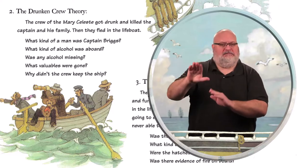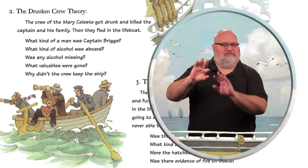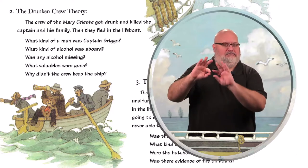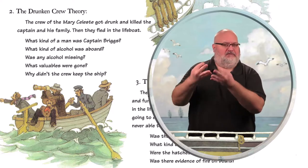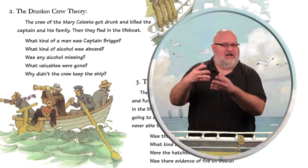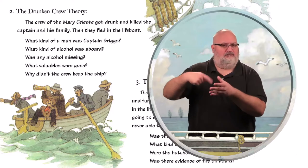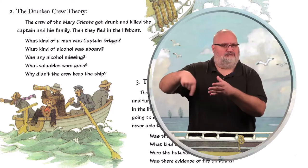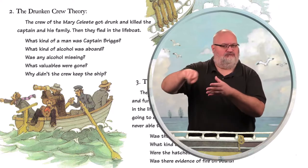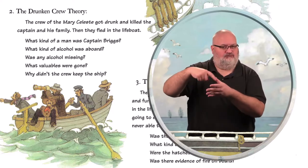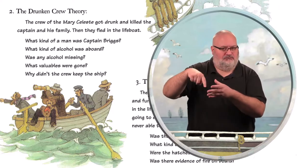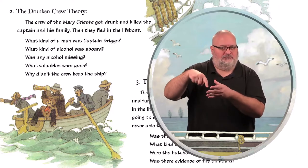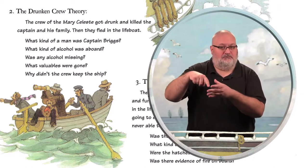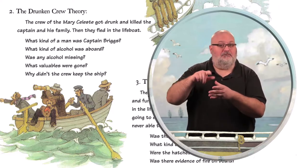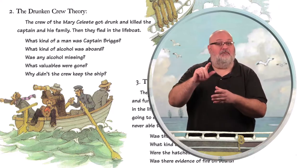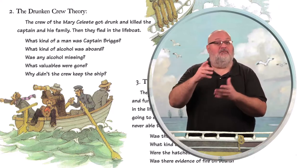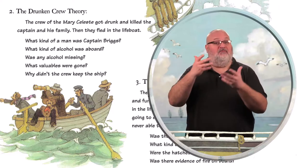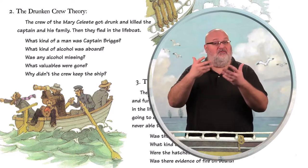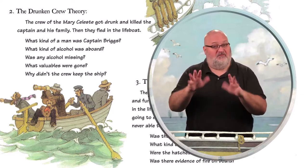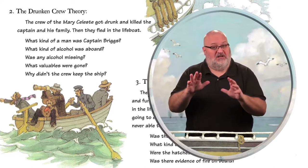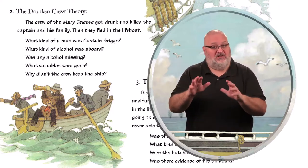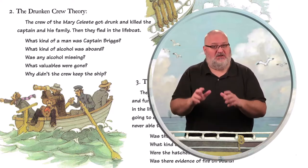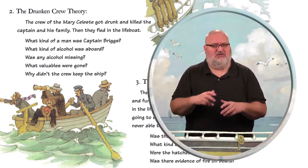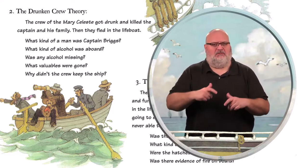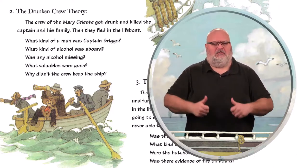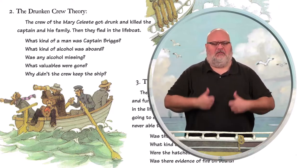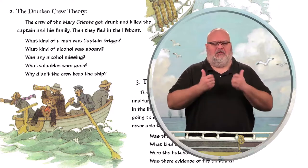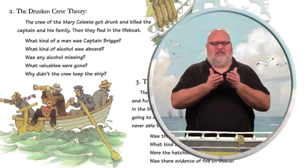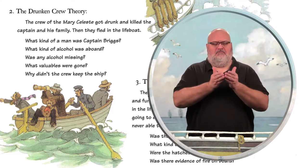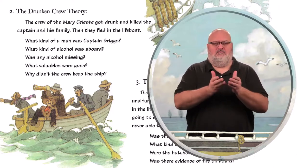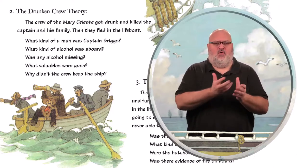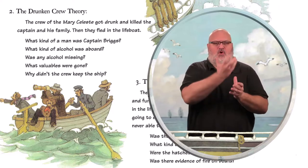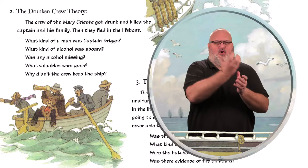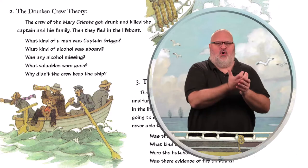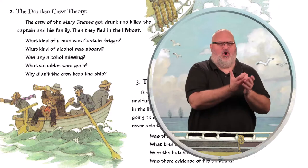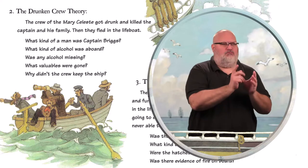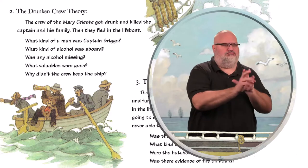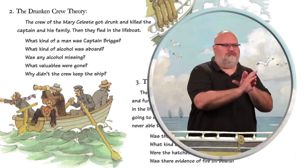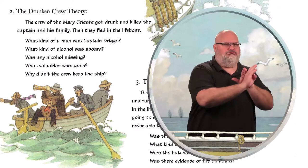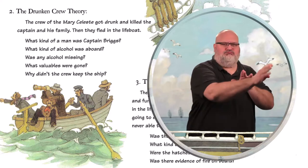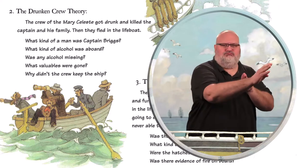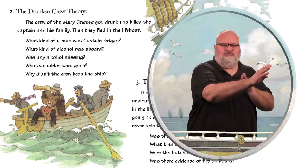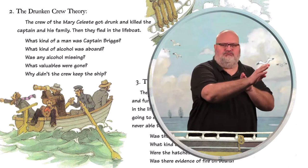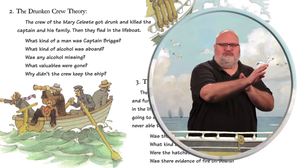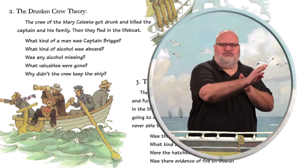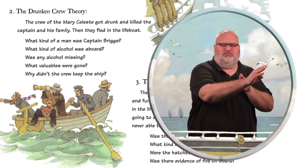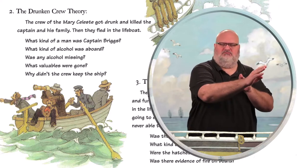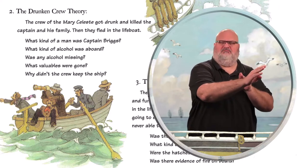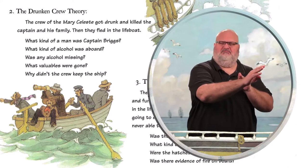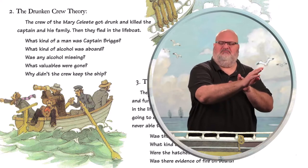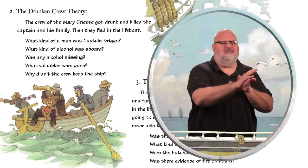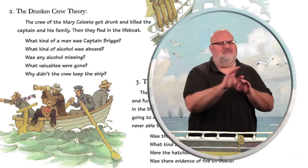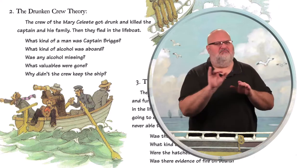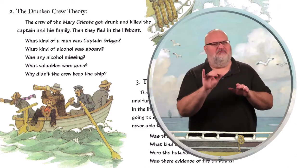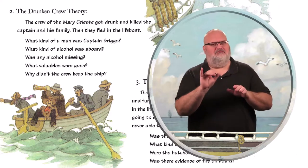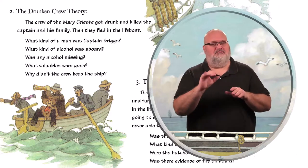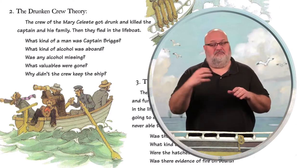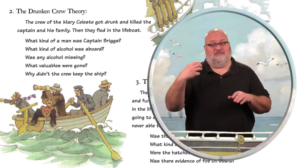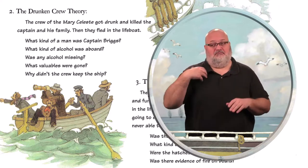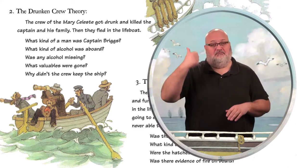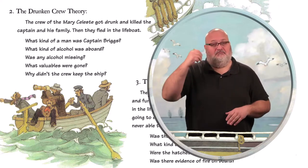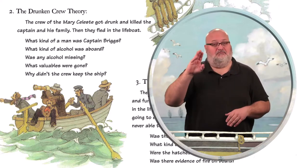The crew of the Mary Celeste got drunk and killed the captain and its family. Then they fled in the lifeboat.